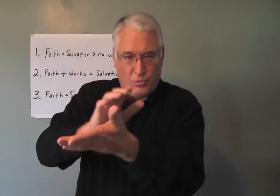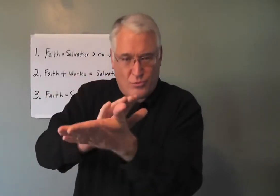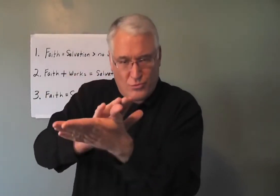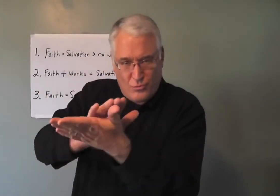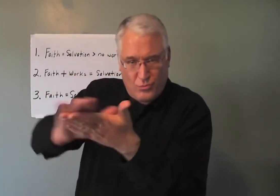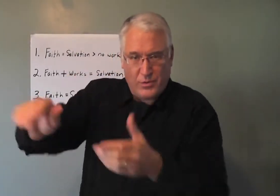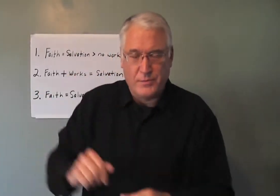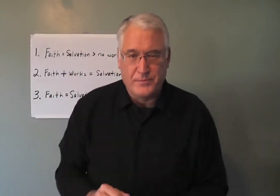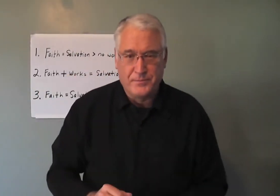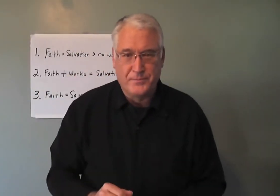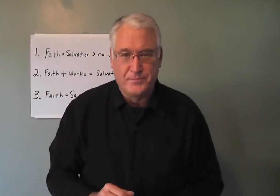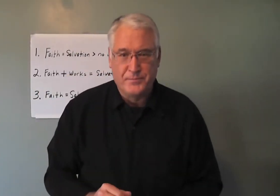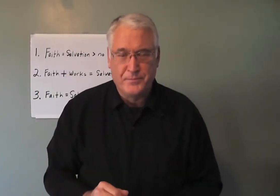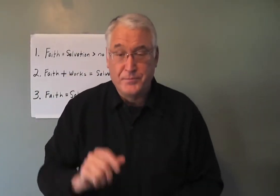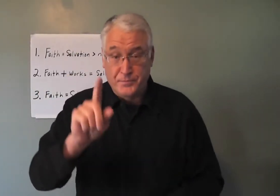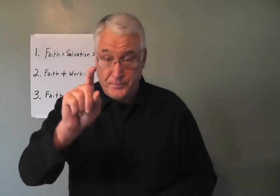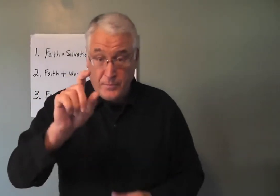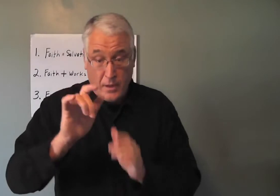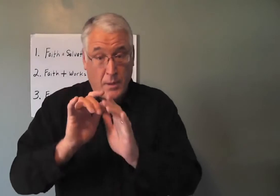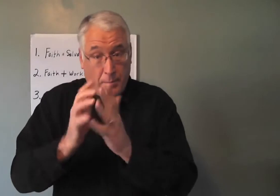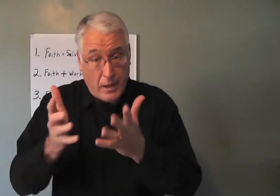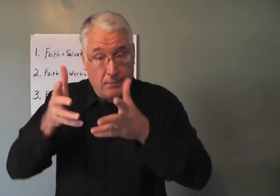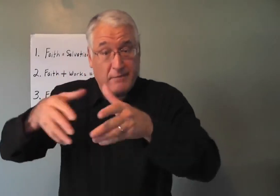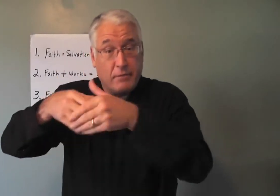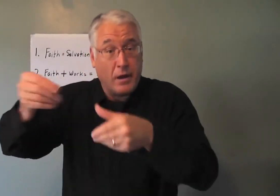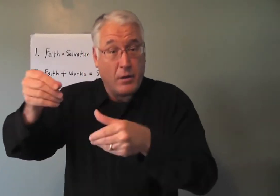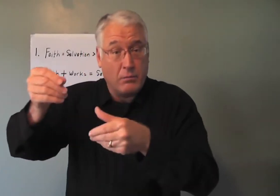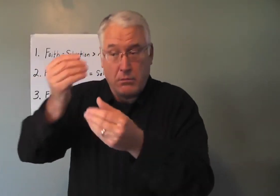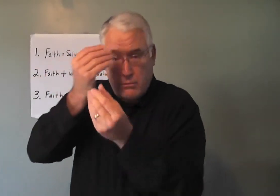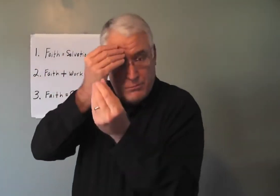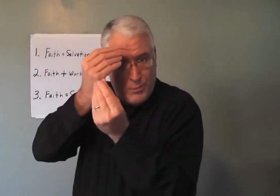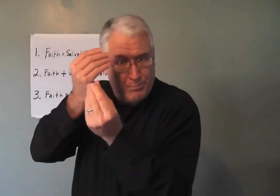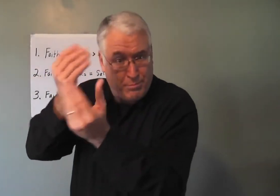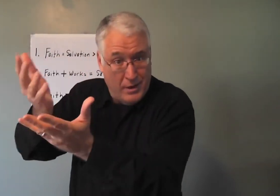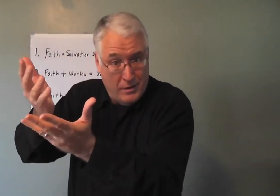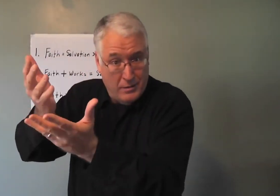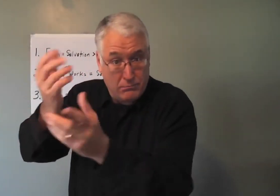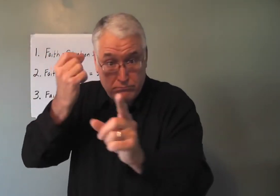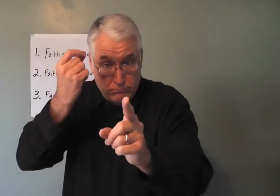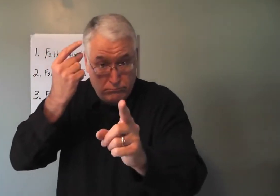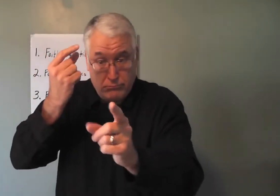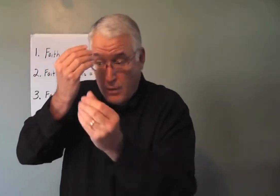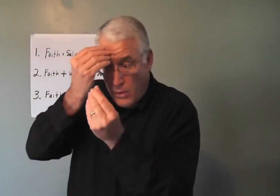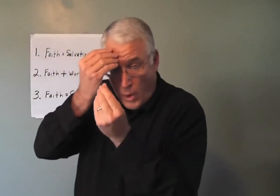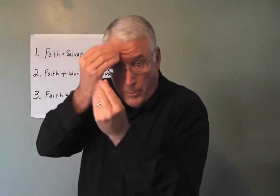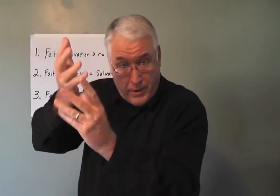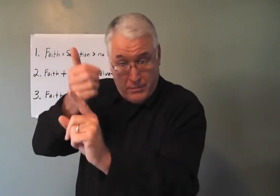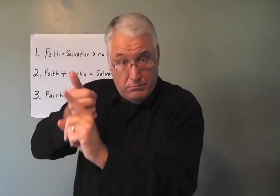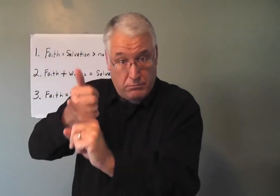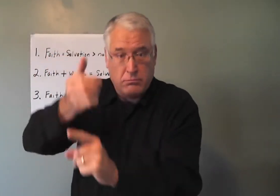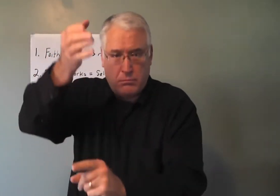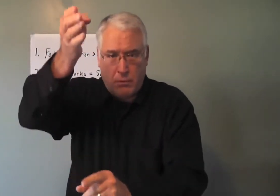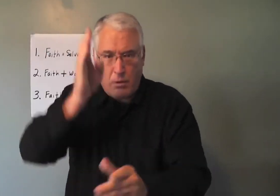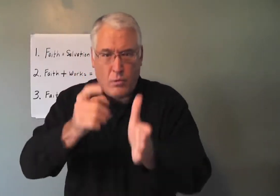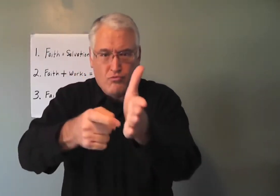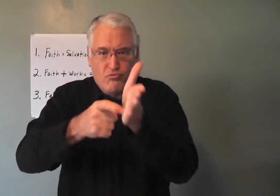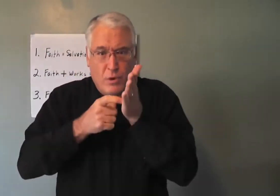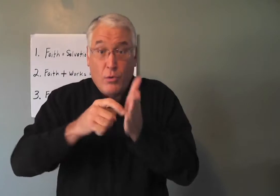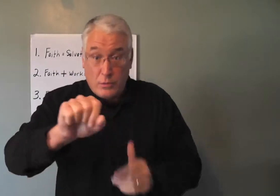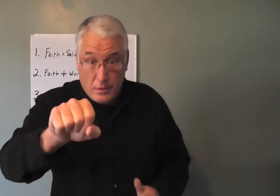him as righteousness. Question. Does the Bible leave out obedience? You understand obedience to